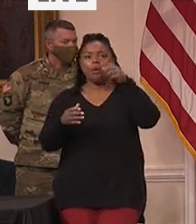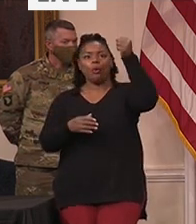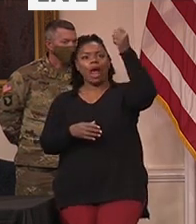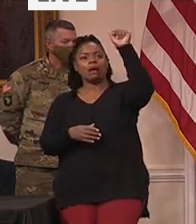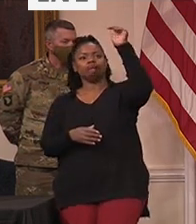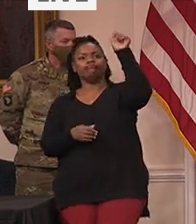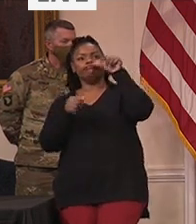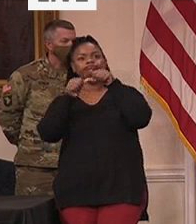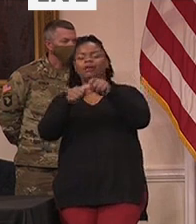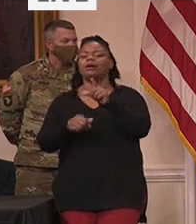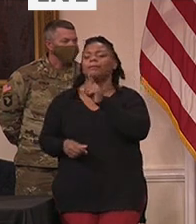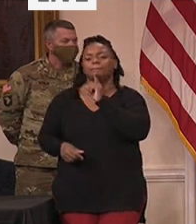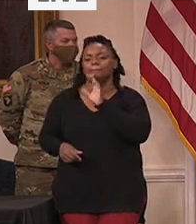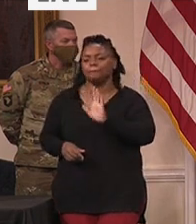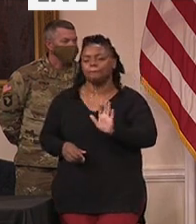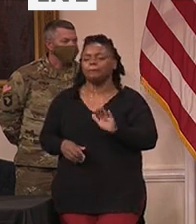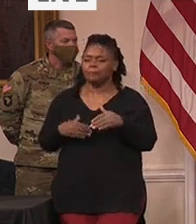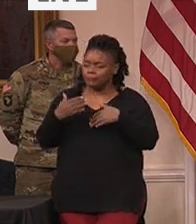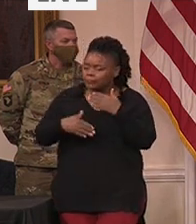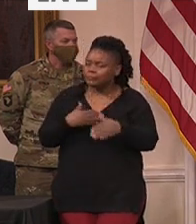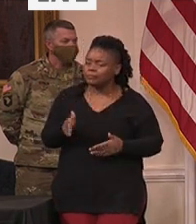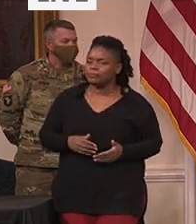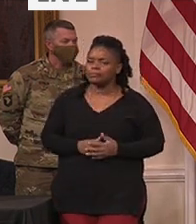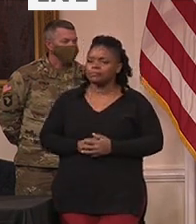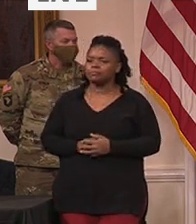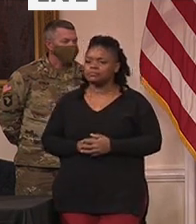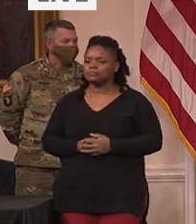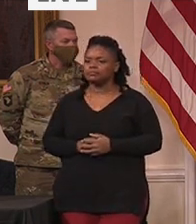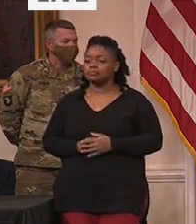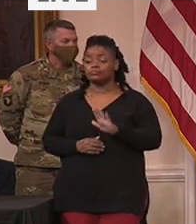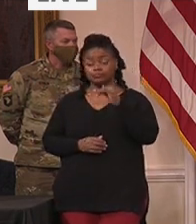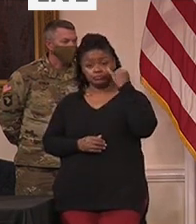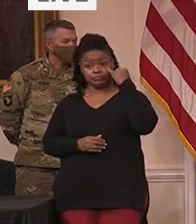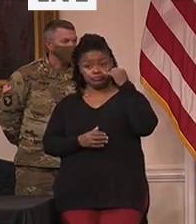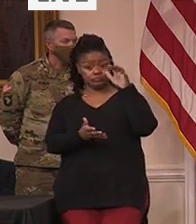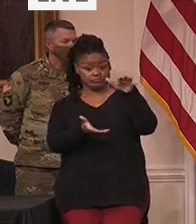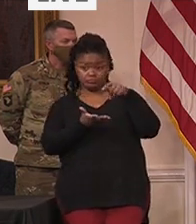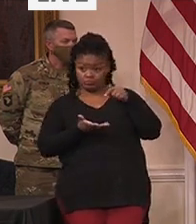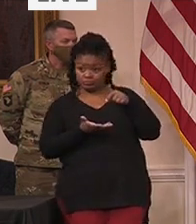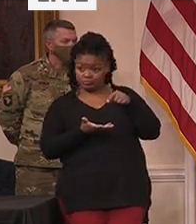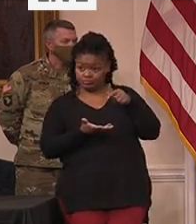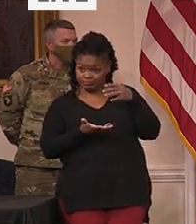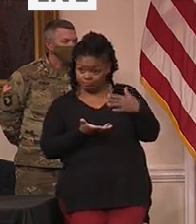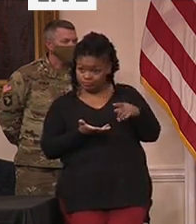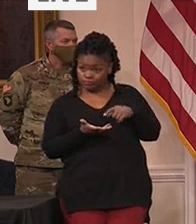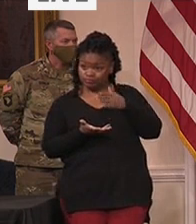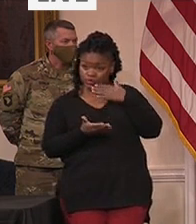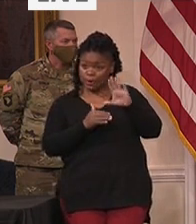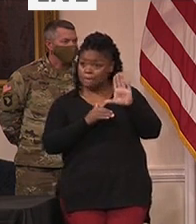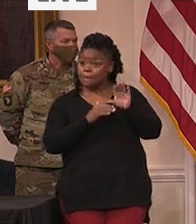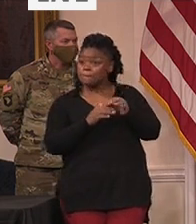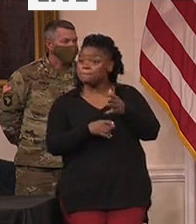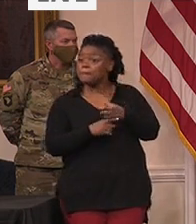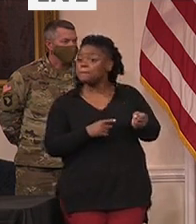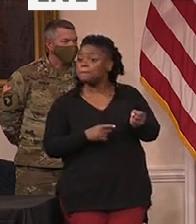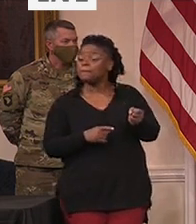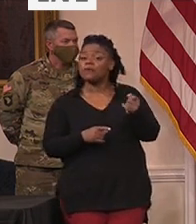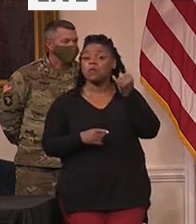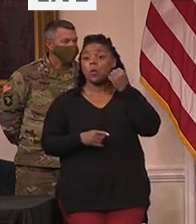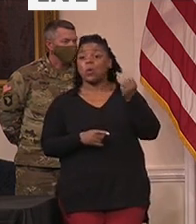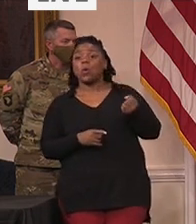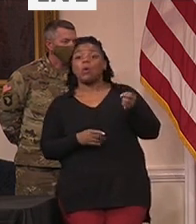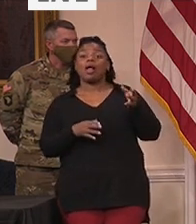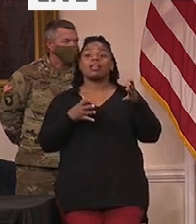clear either use the doses that you have been allocated or they will be redirected to another facility or provider